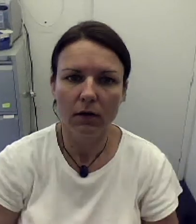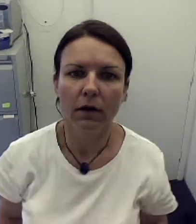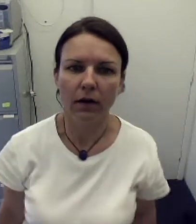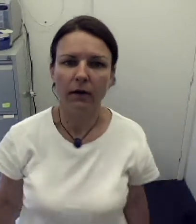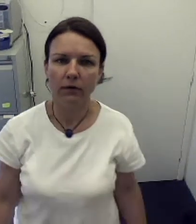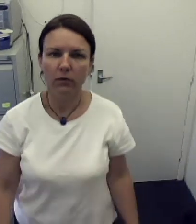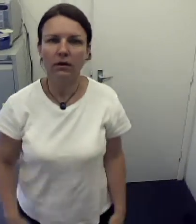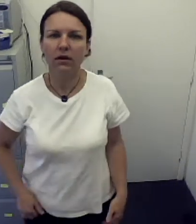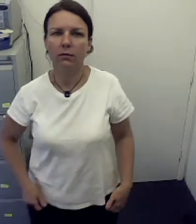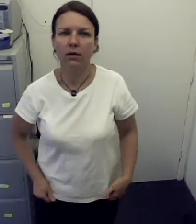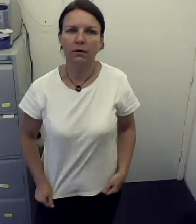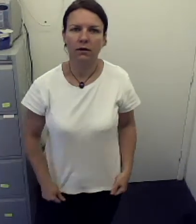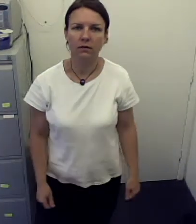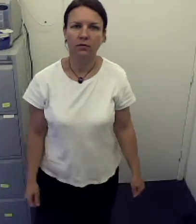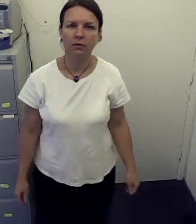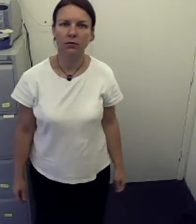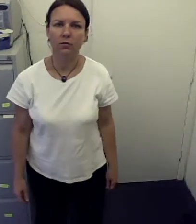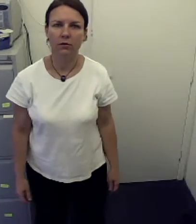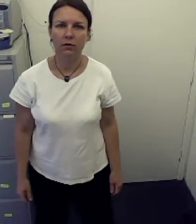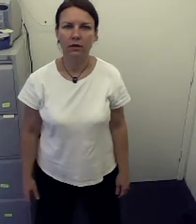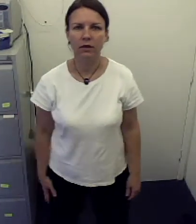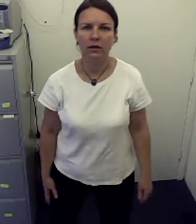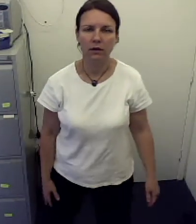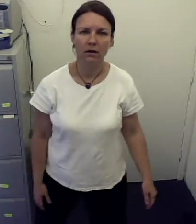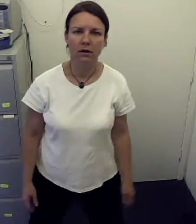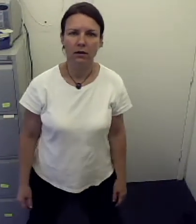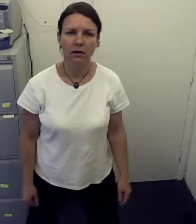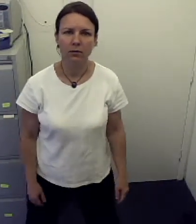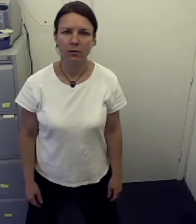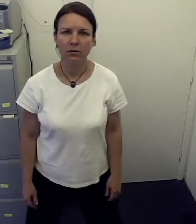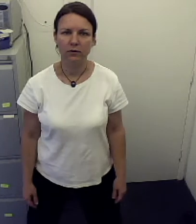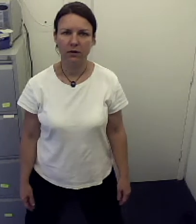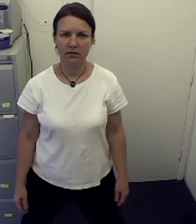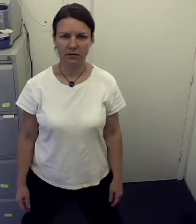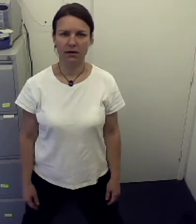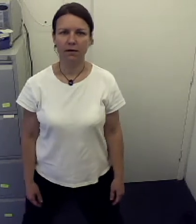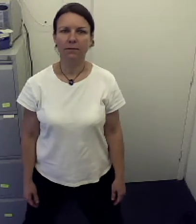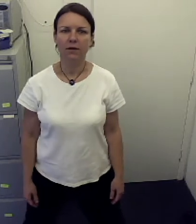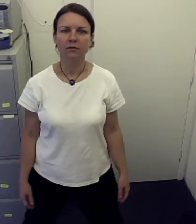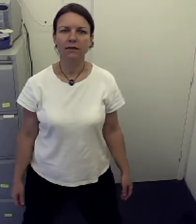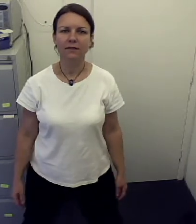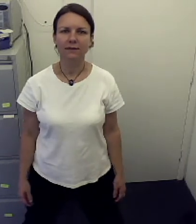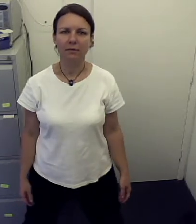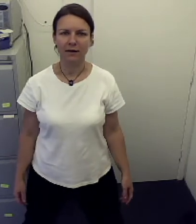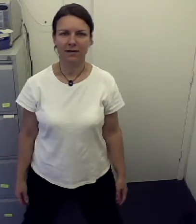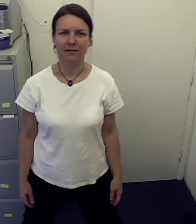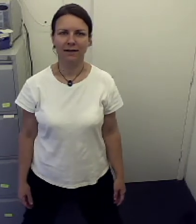Okay, Cord Cutting 101 for the probably twelfth time. Hopefully it's time I get it right.